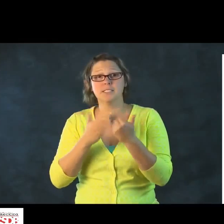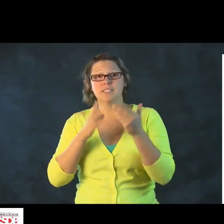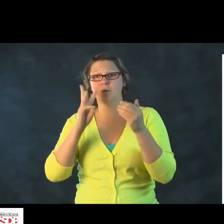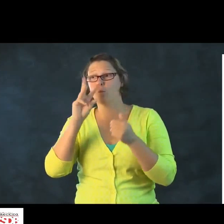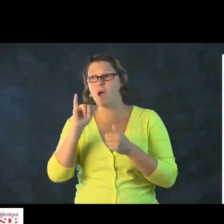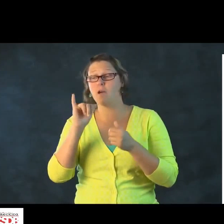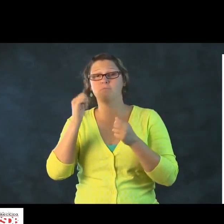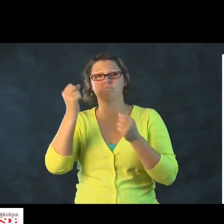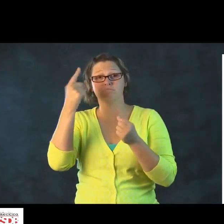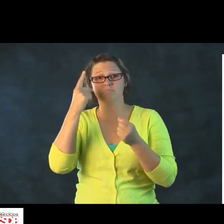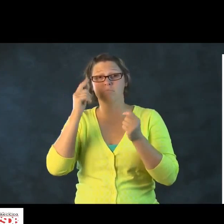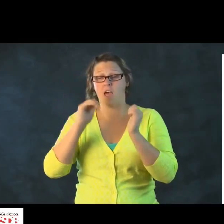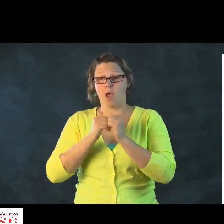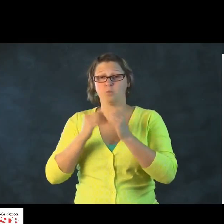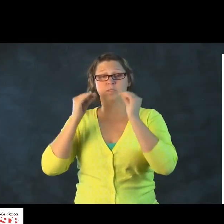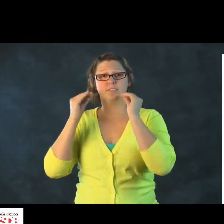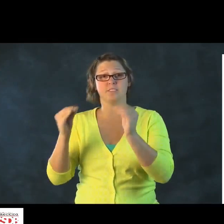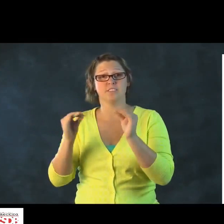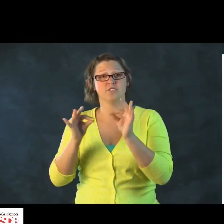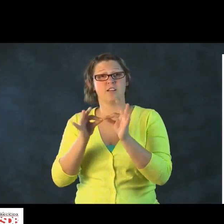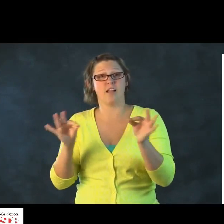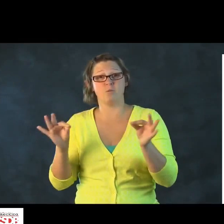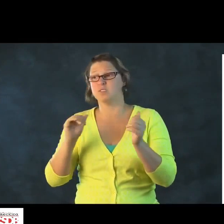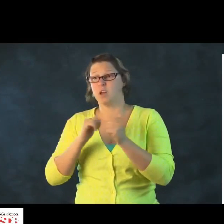It's extremely complex.